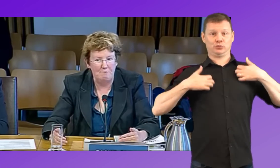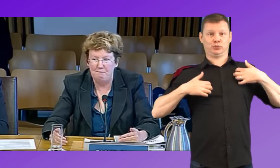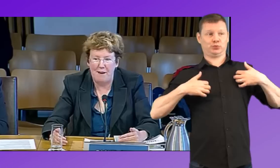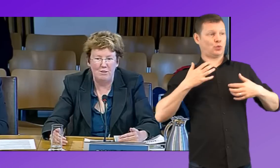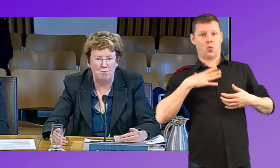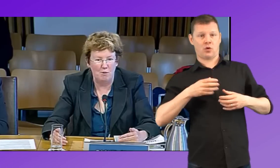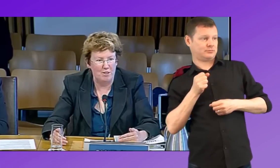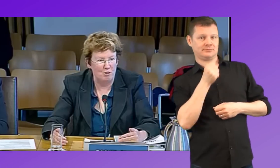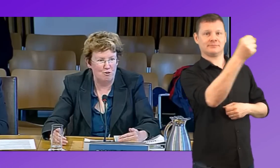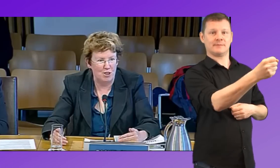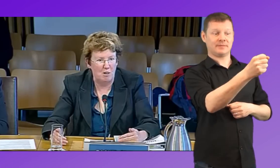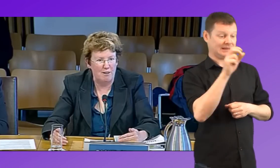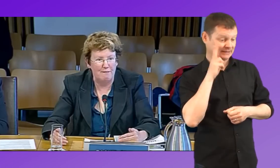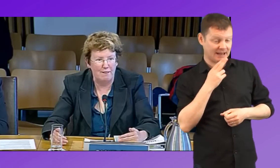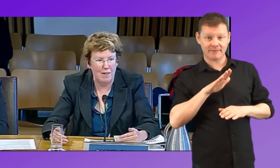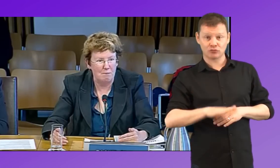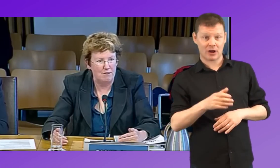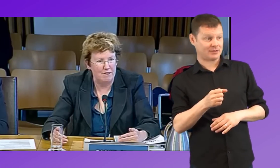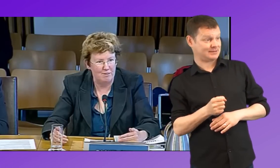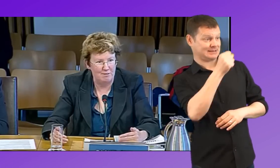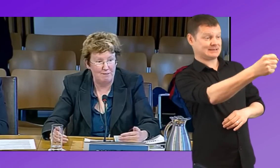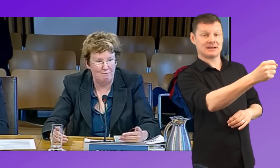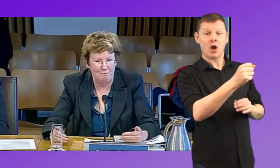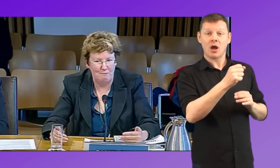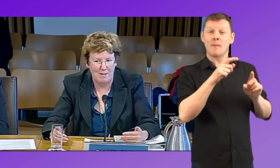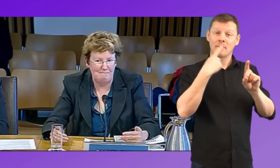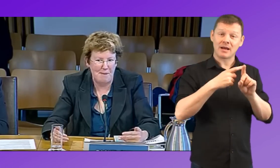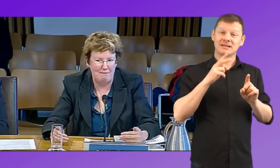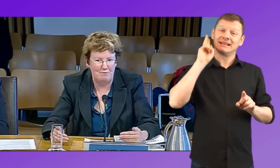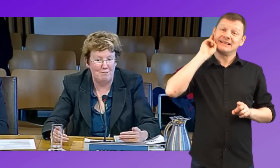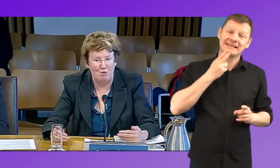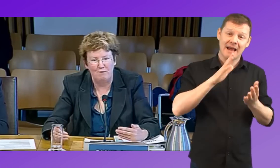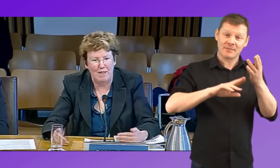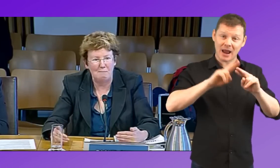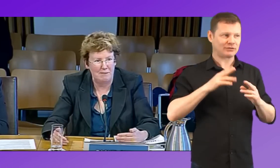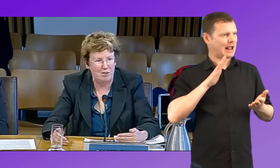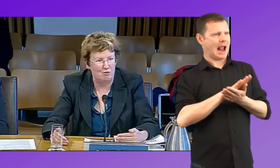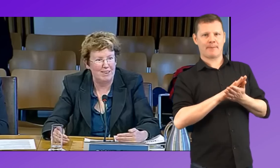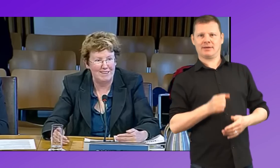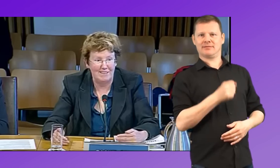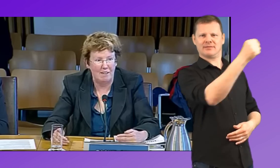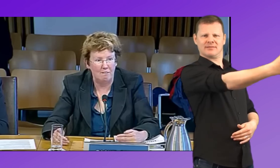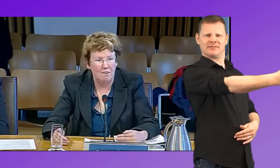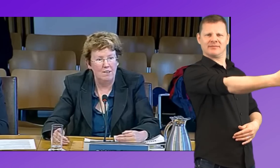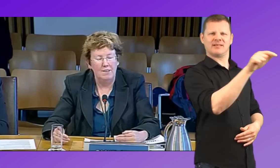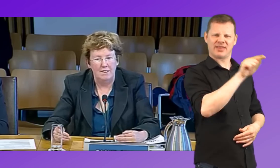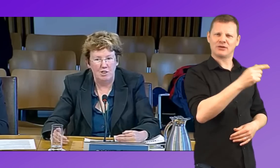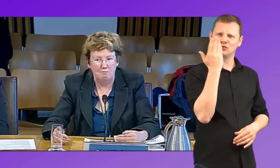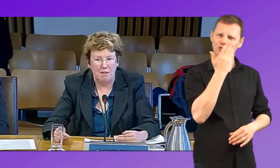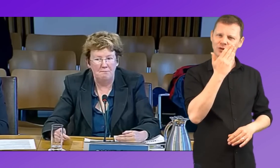parents want their children to go. They're very happy when the deaf parents of deaf children are very happy when the children get into DL. They achieve well.